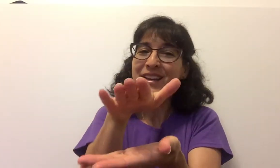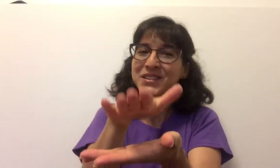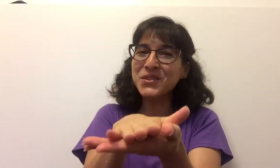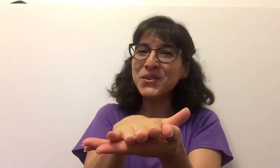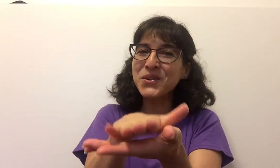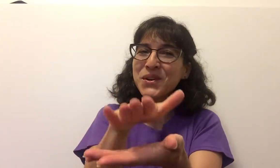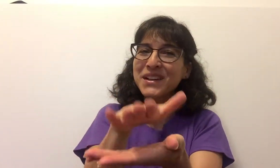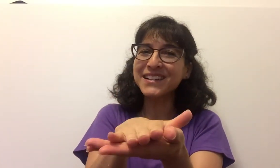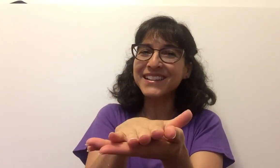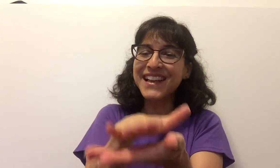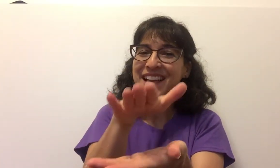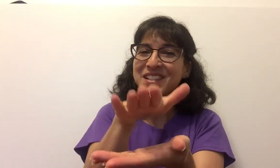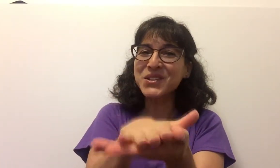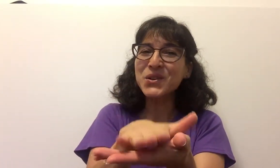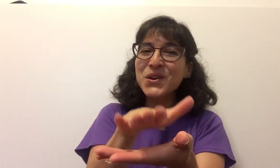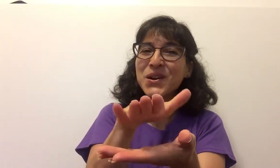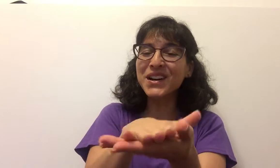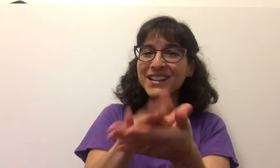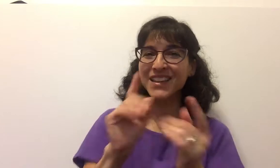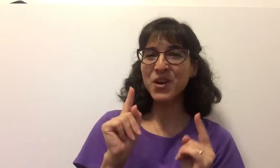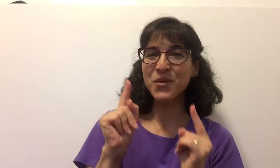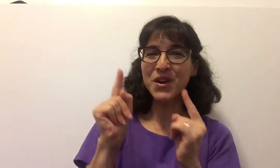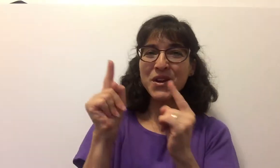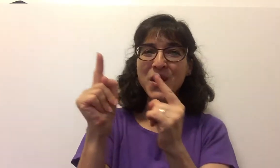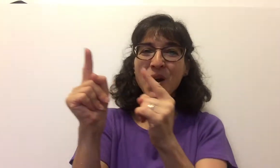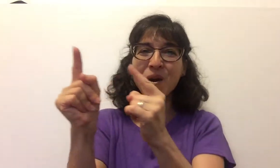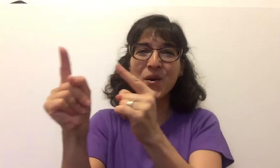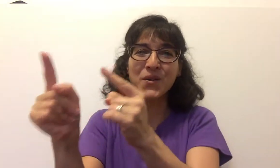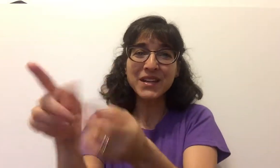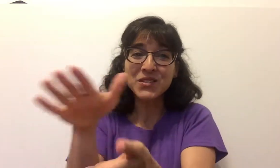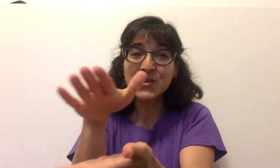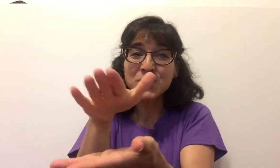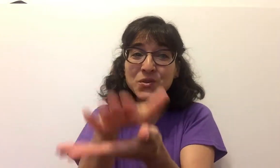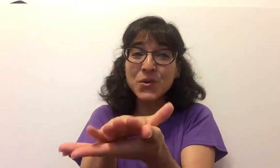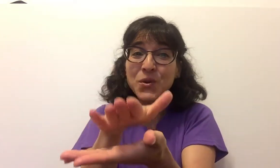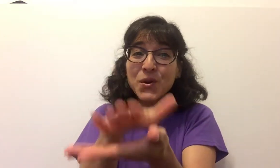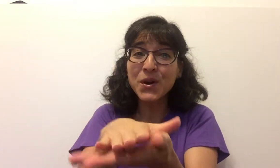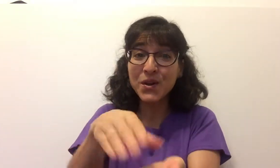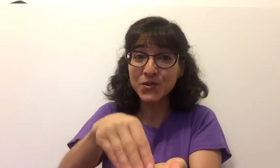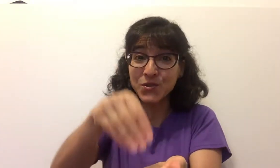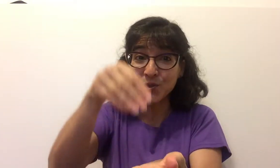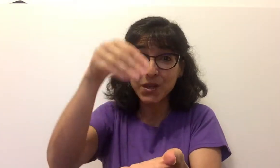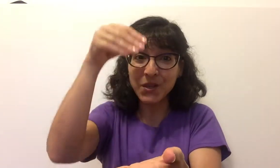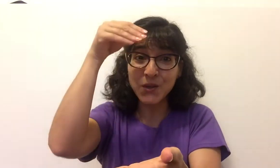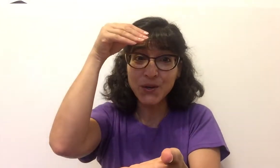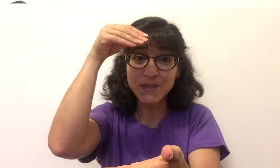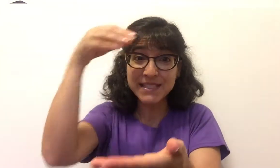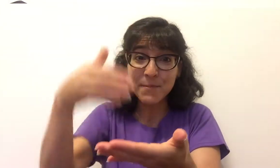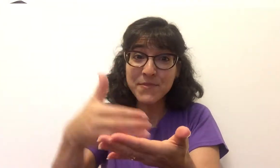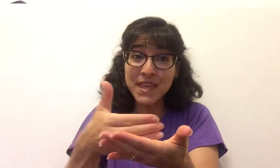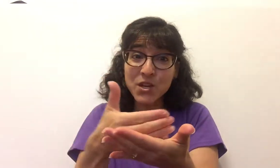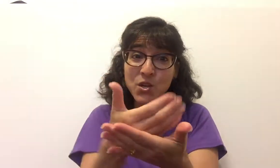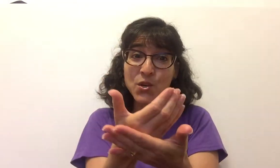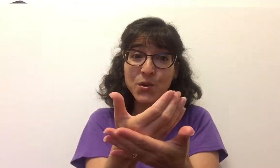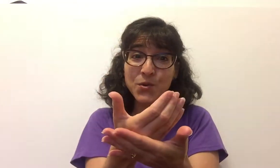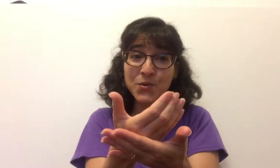school, school. We're going to school to learn something new.